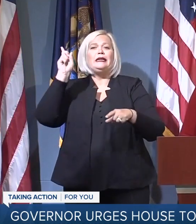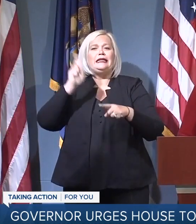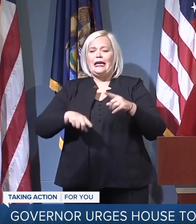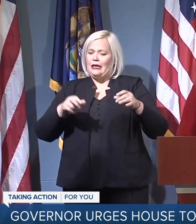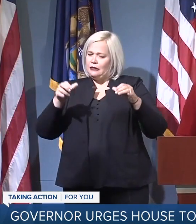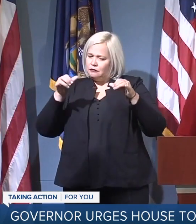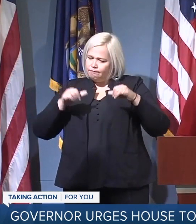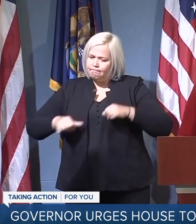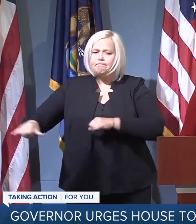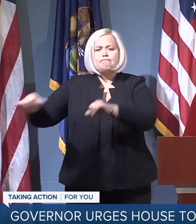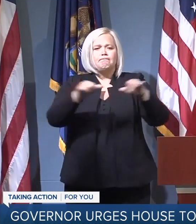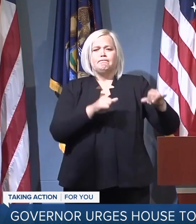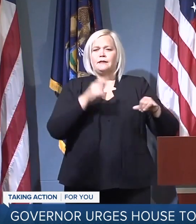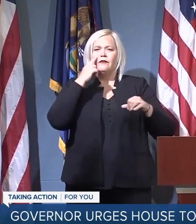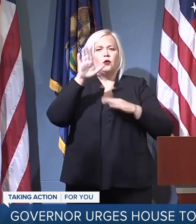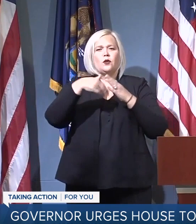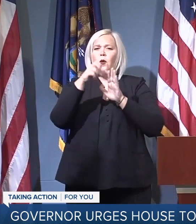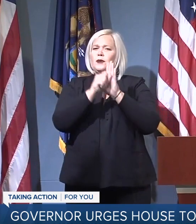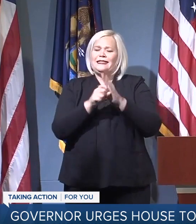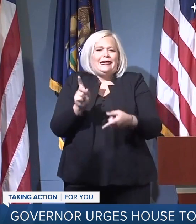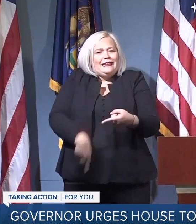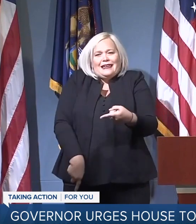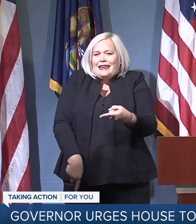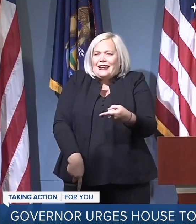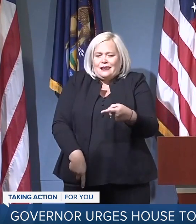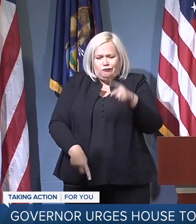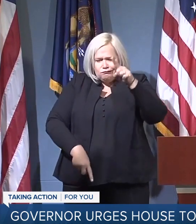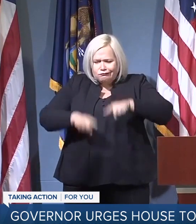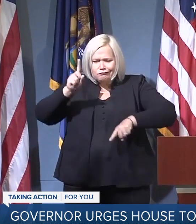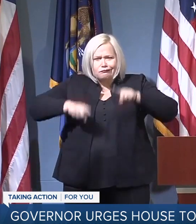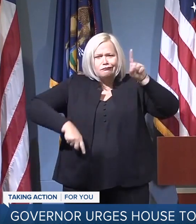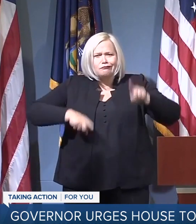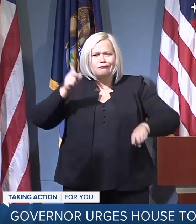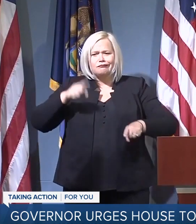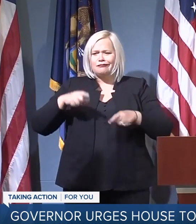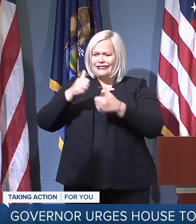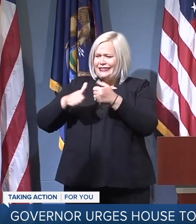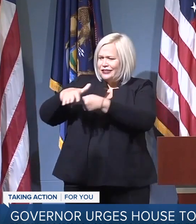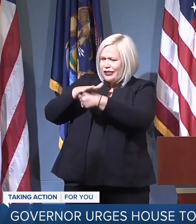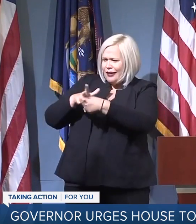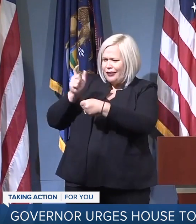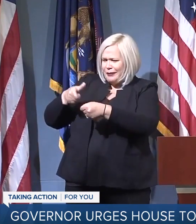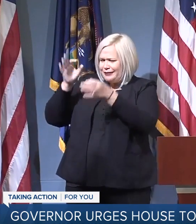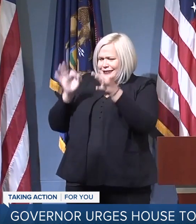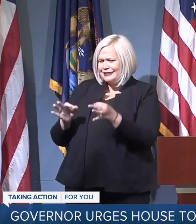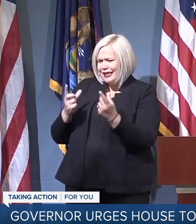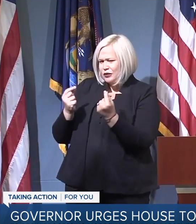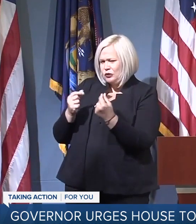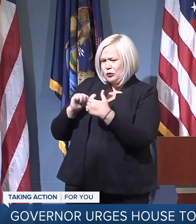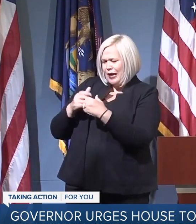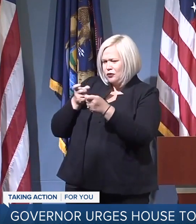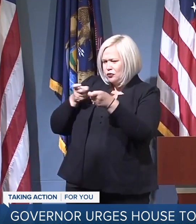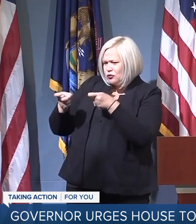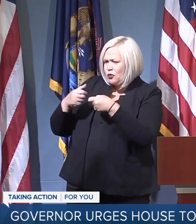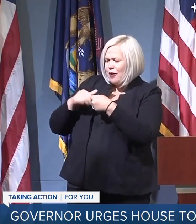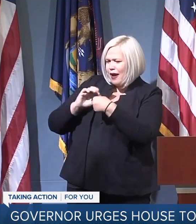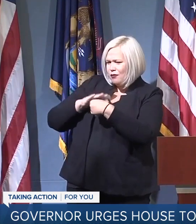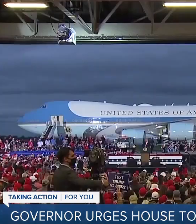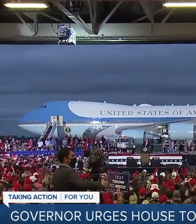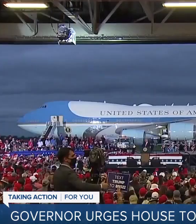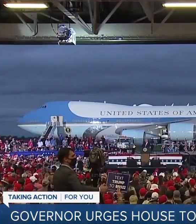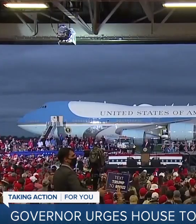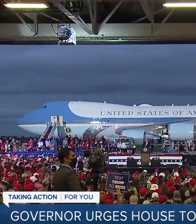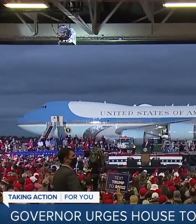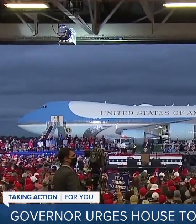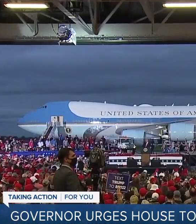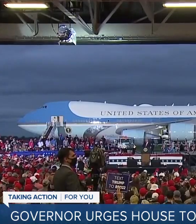-all solution and these really need to be decisions at the local level that we are supporting, that we are helping to inform.